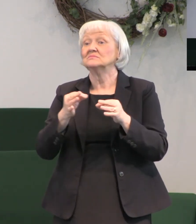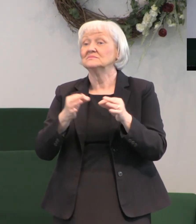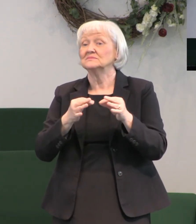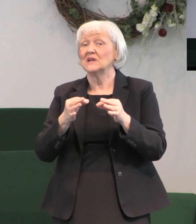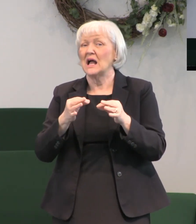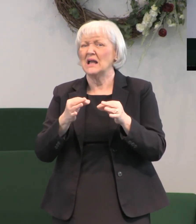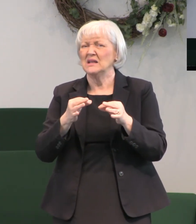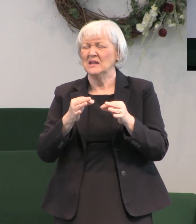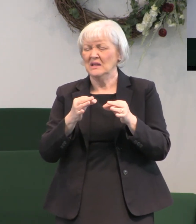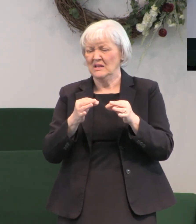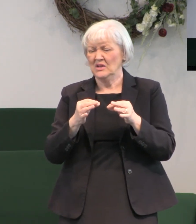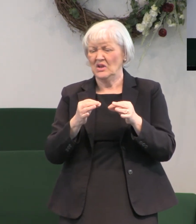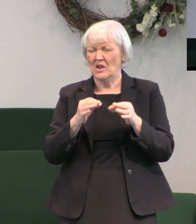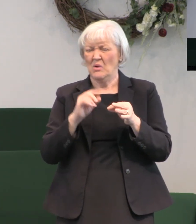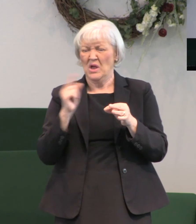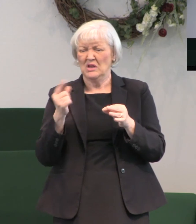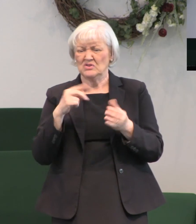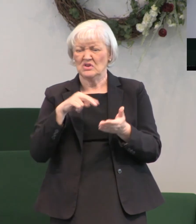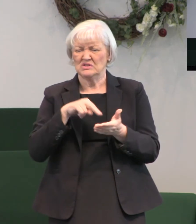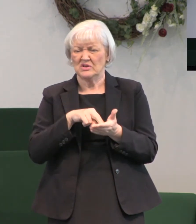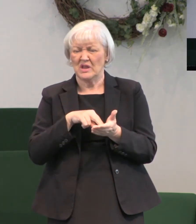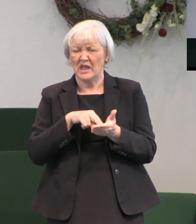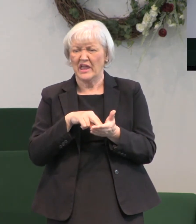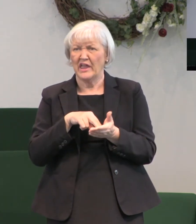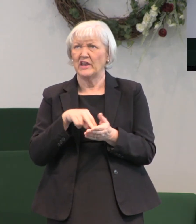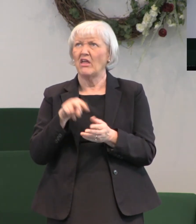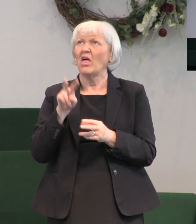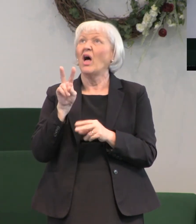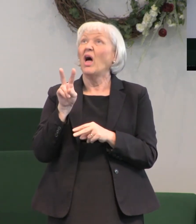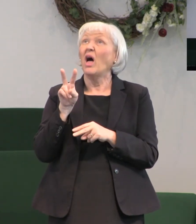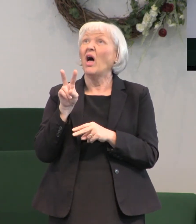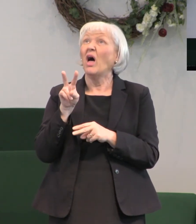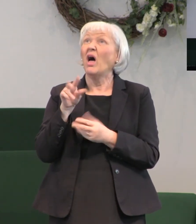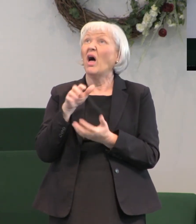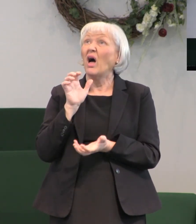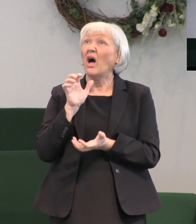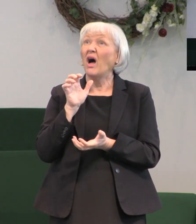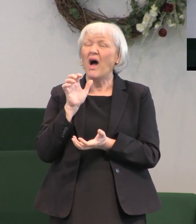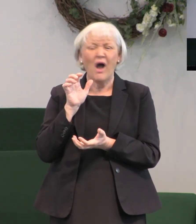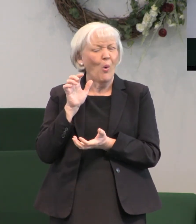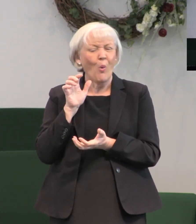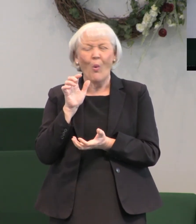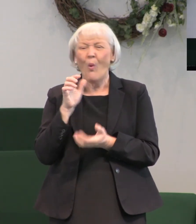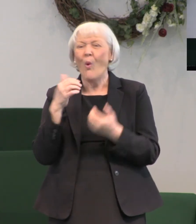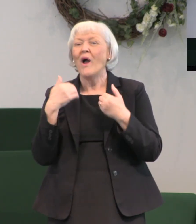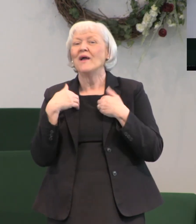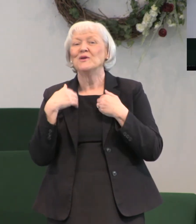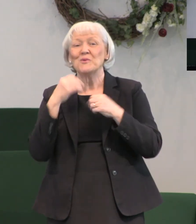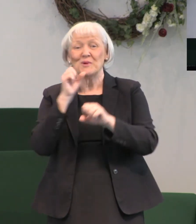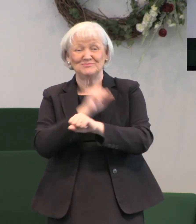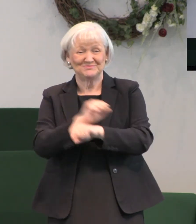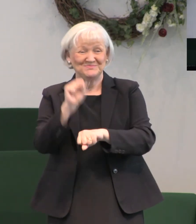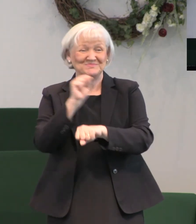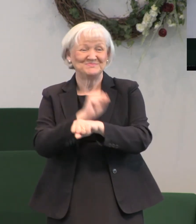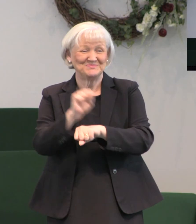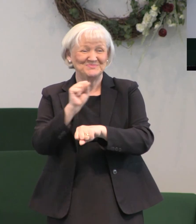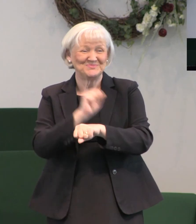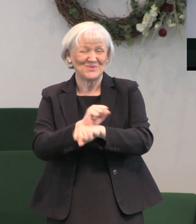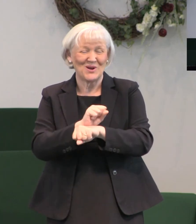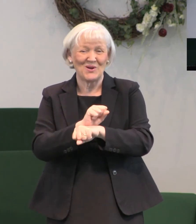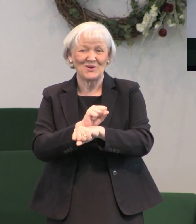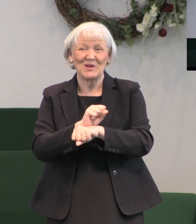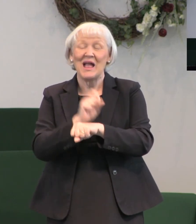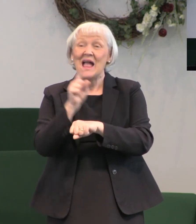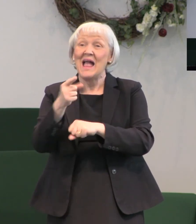don't stand there with your nose stuck up in the sky he just gave you work to do he's going to come back in